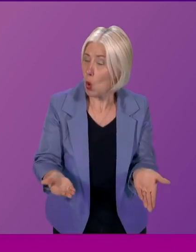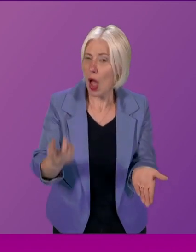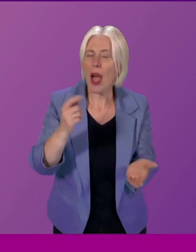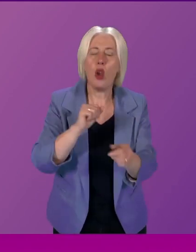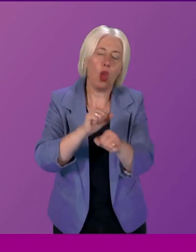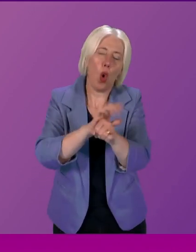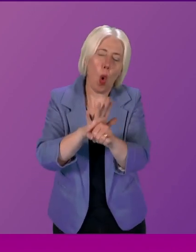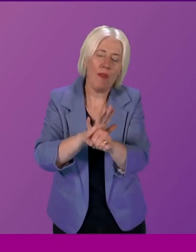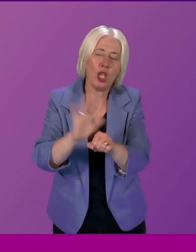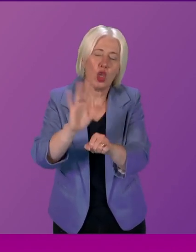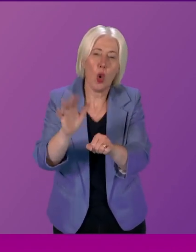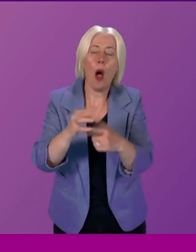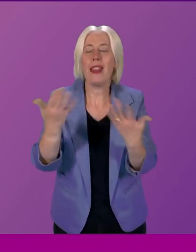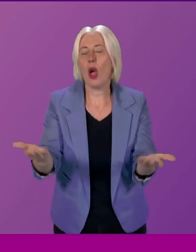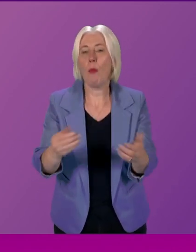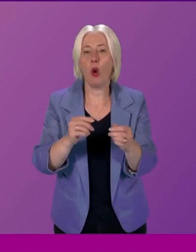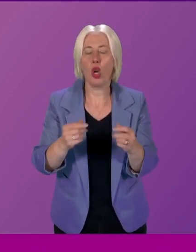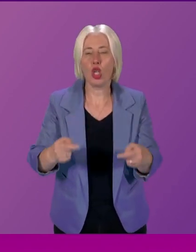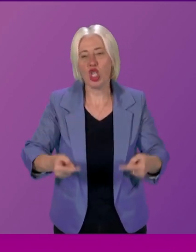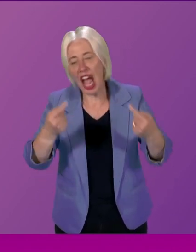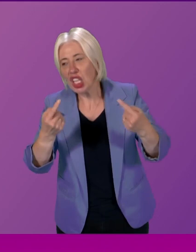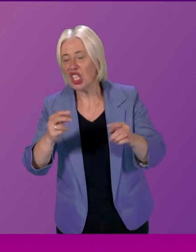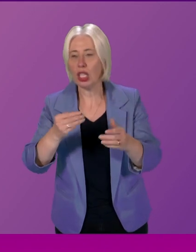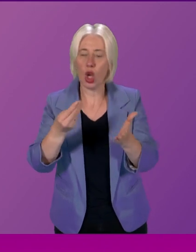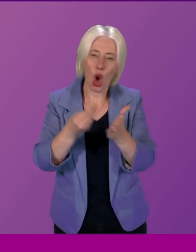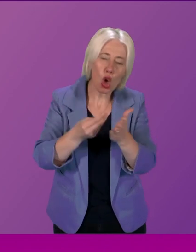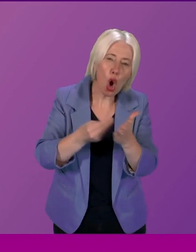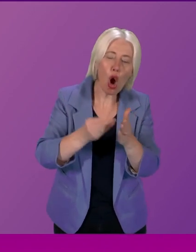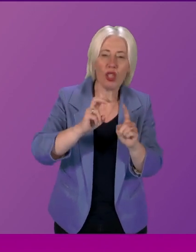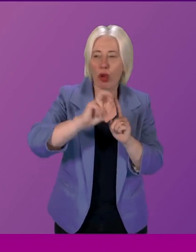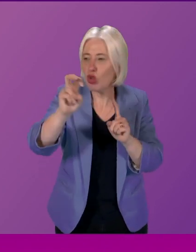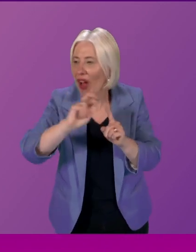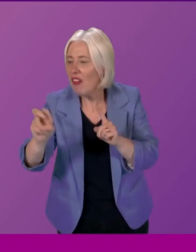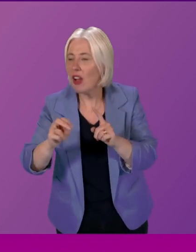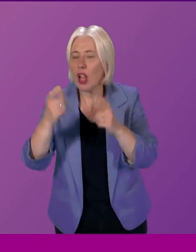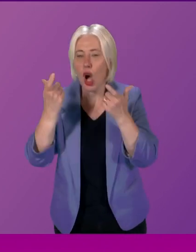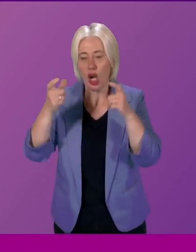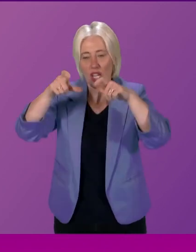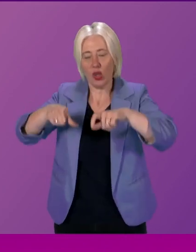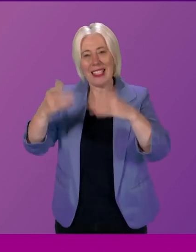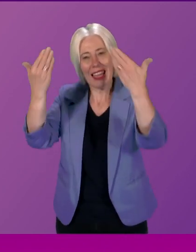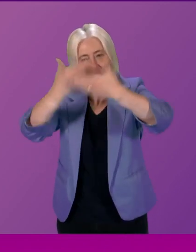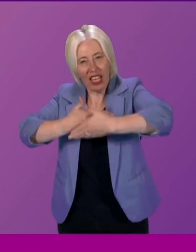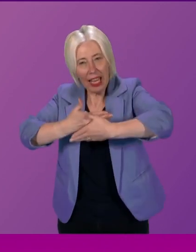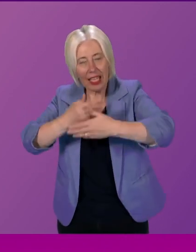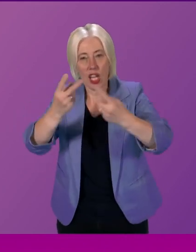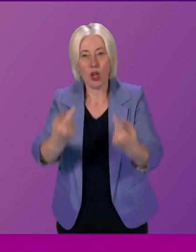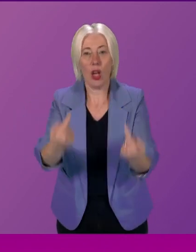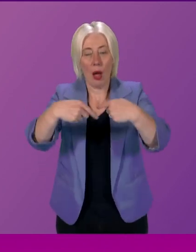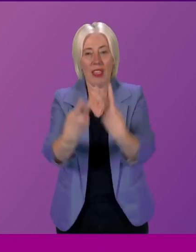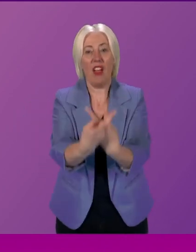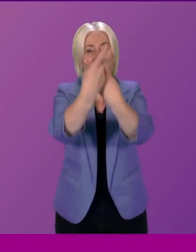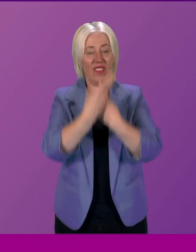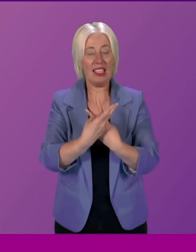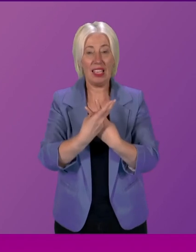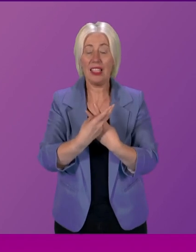There are more challenges in travel costs. There are more challenges in overnight costs for our young people even to visit this place, which is raised with me by